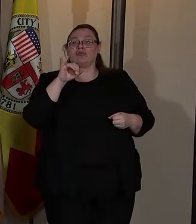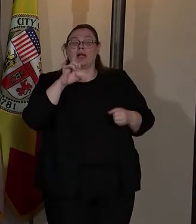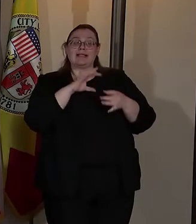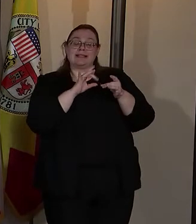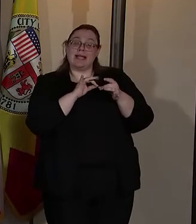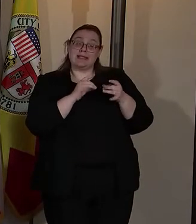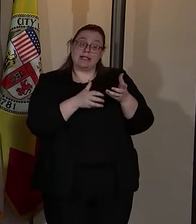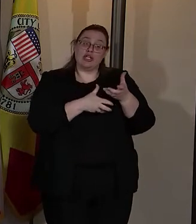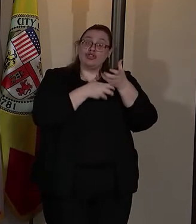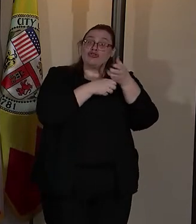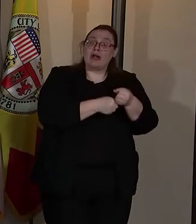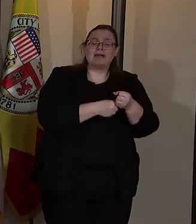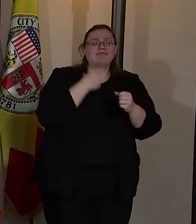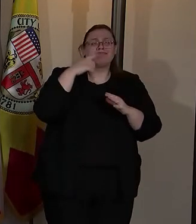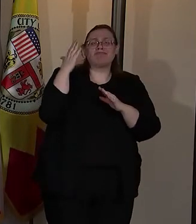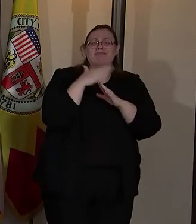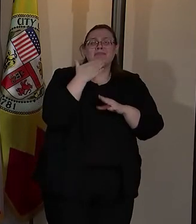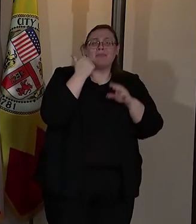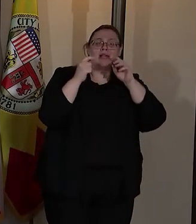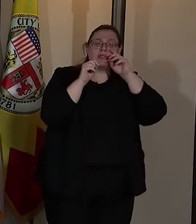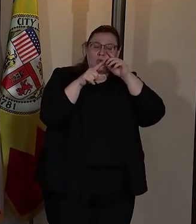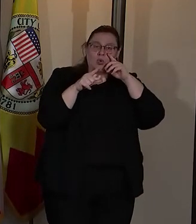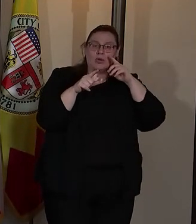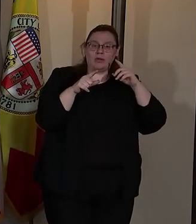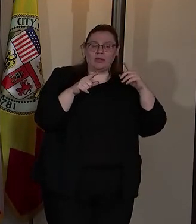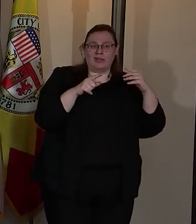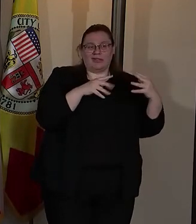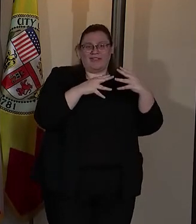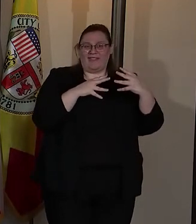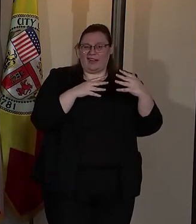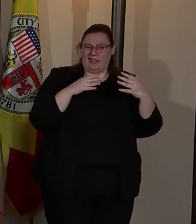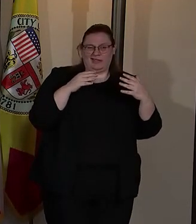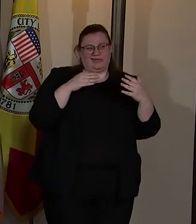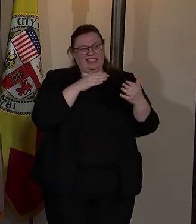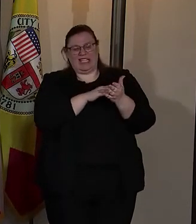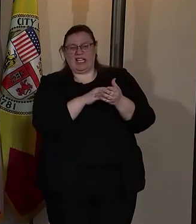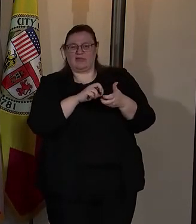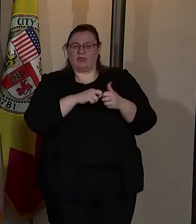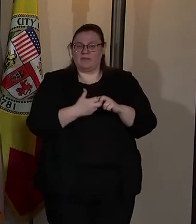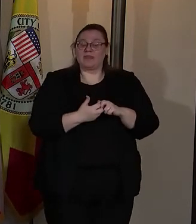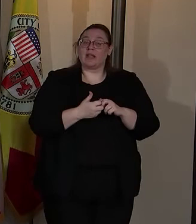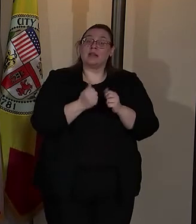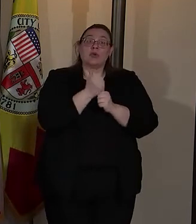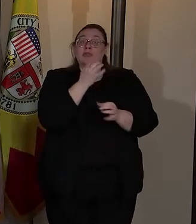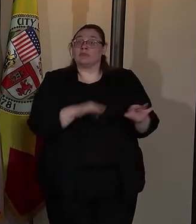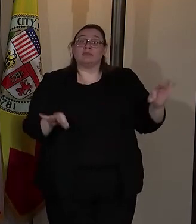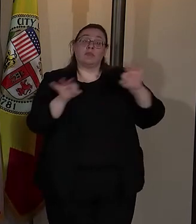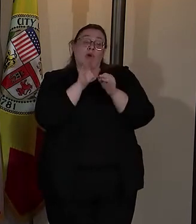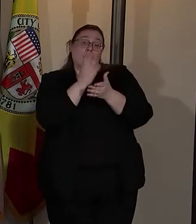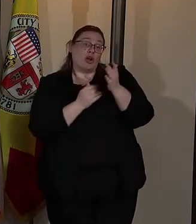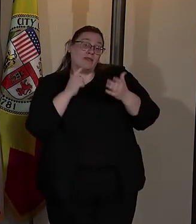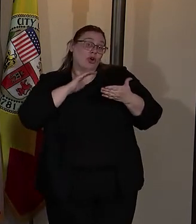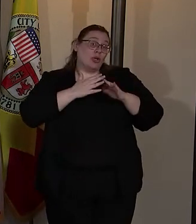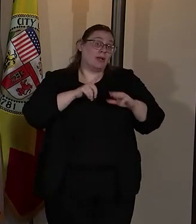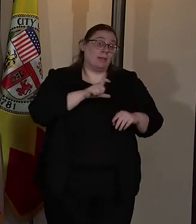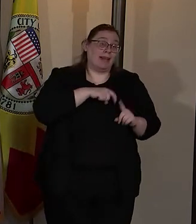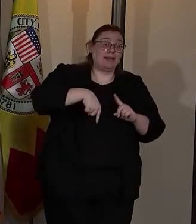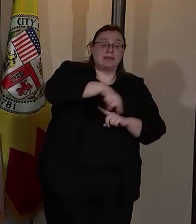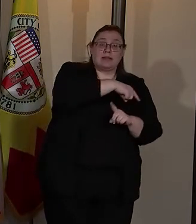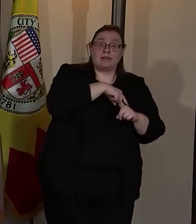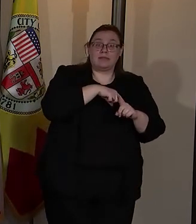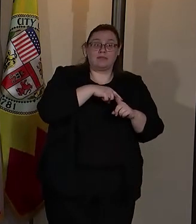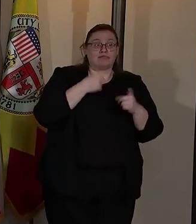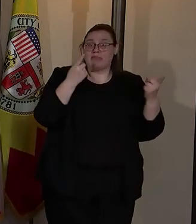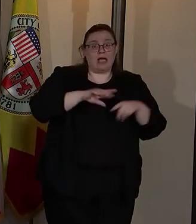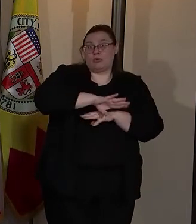trust is the greatest tool to battle crime. The most critical components to community policing. Take time.